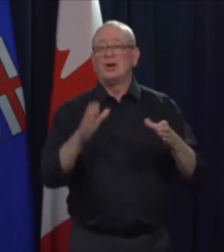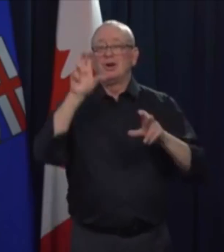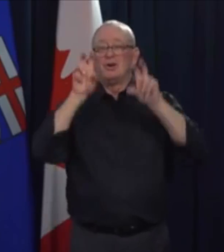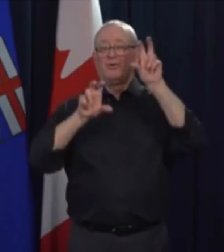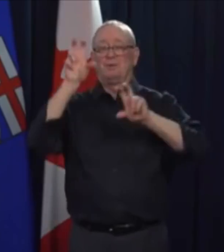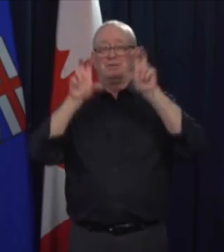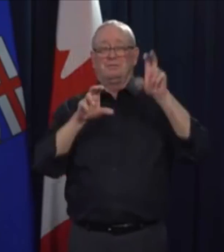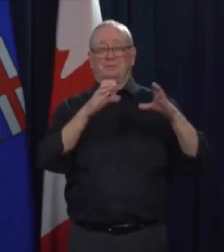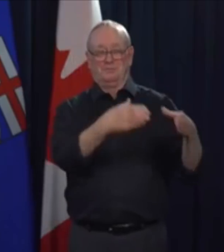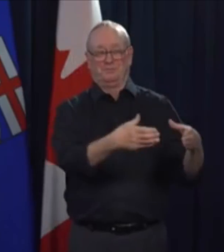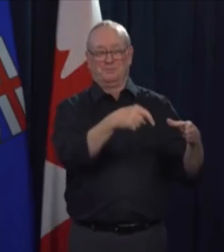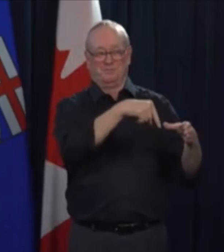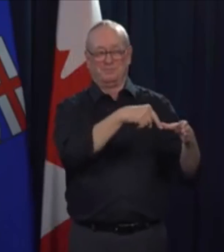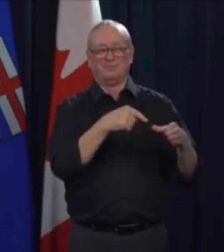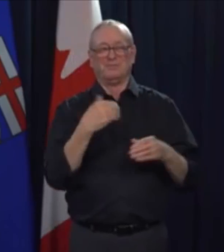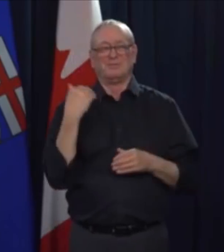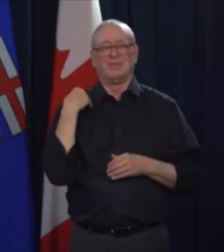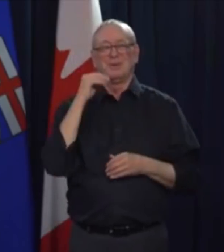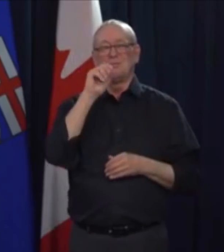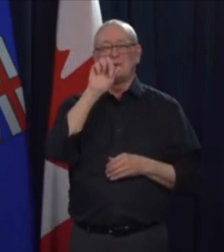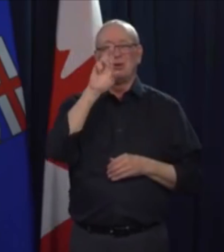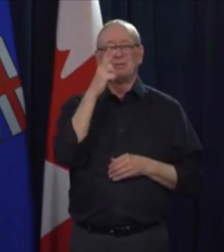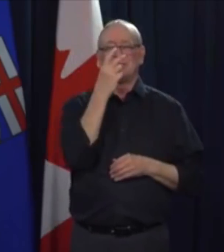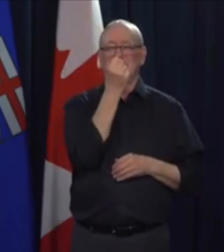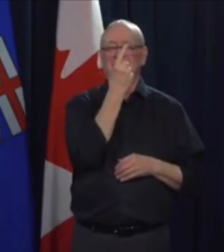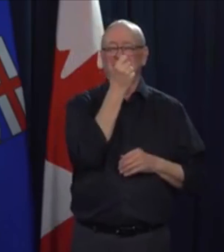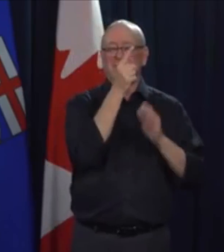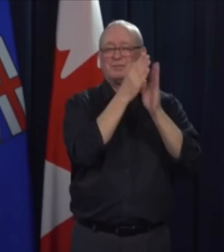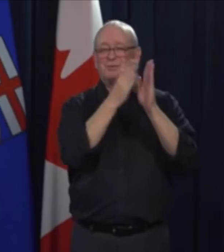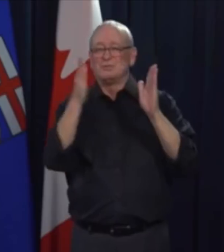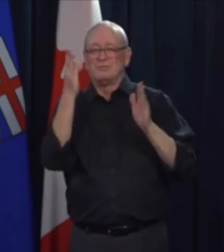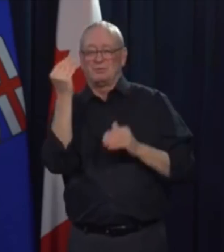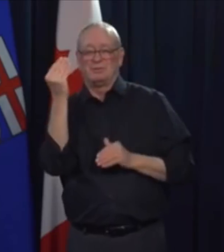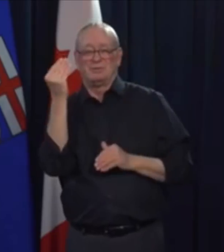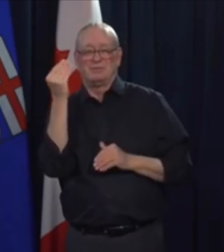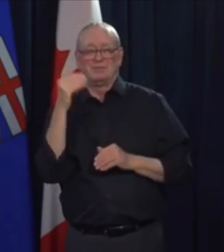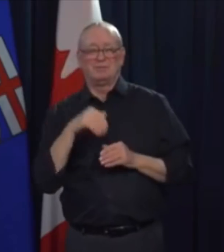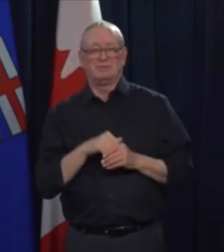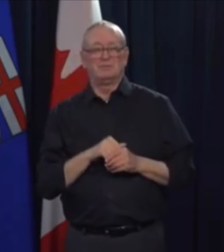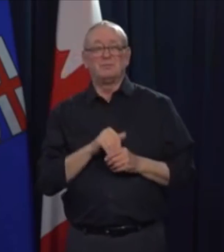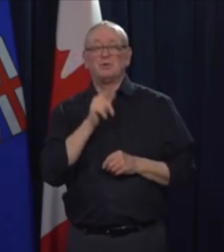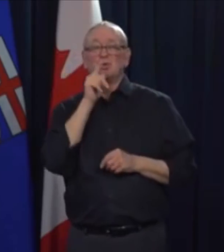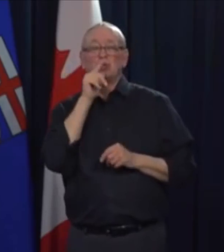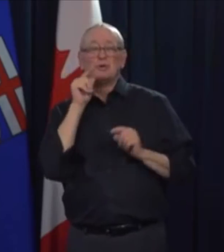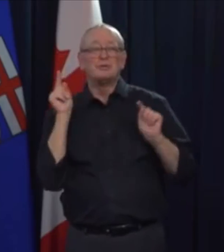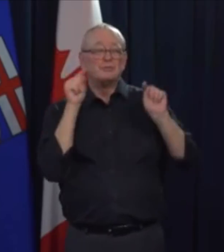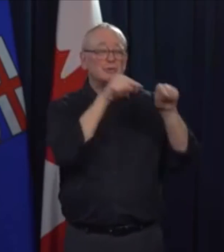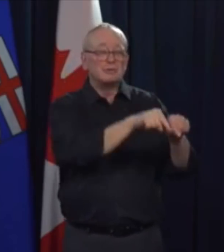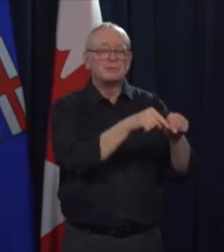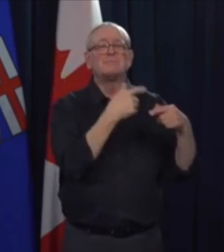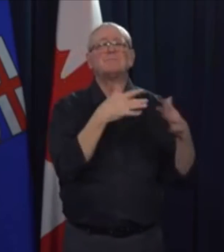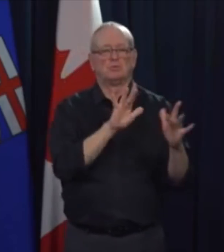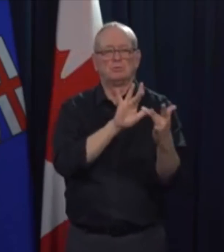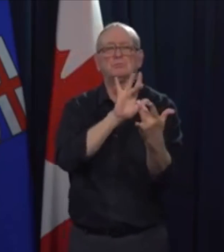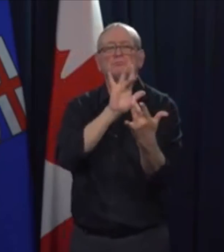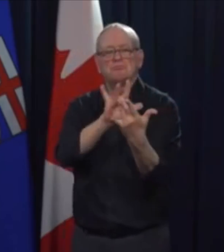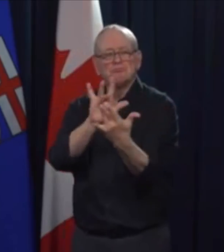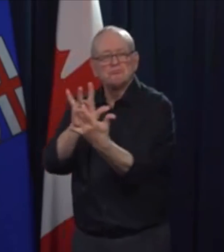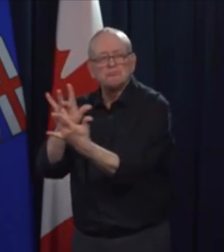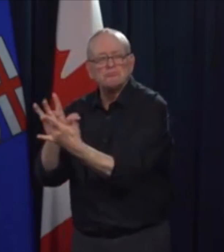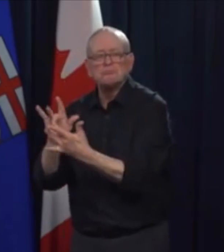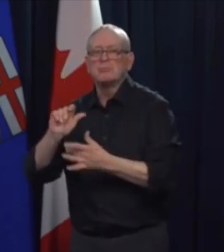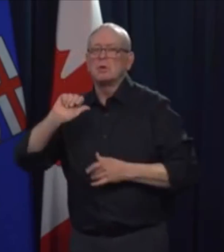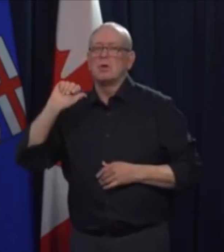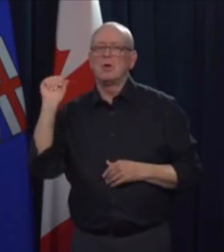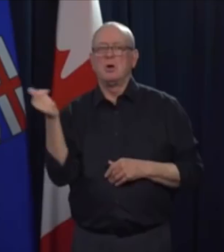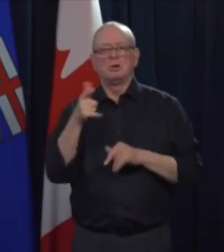As I said yesterday, all attendees have been contacted and are self-isolating. We have been informed that 12 of the 47